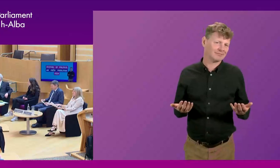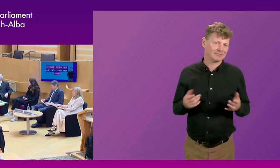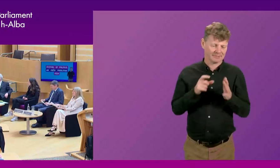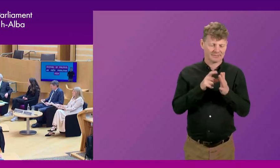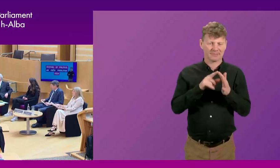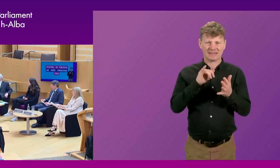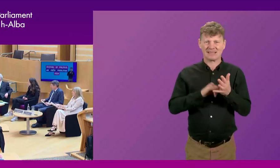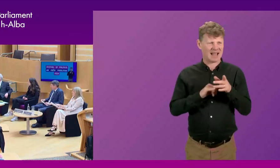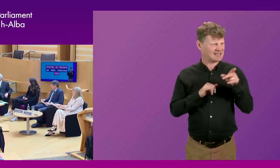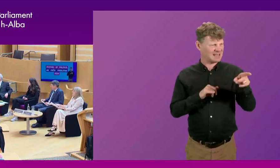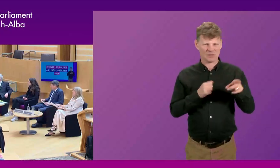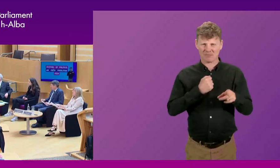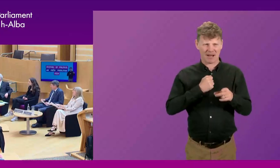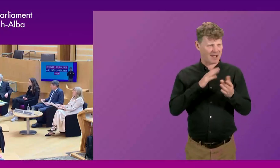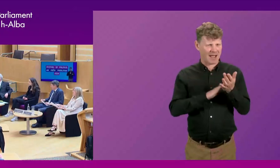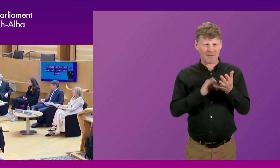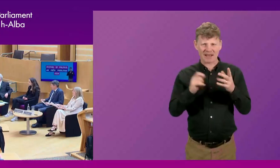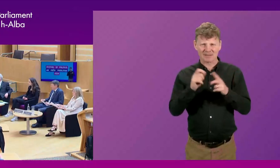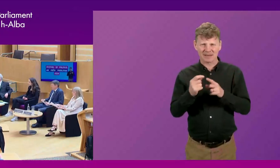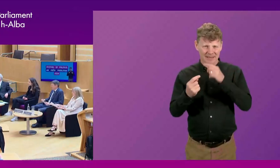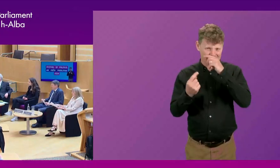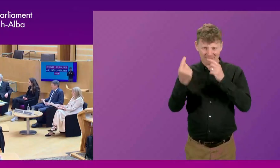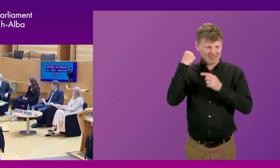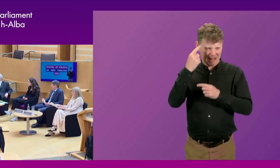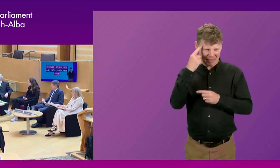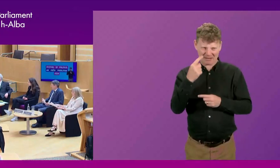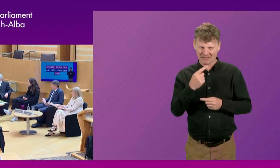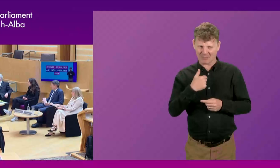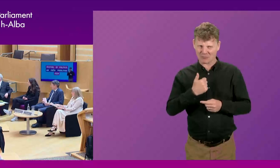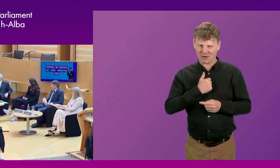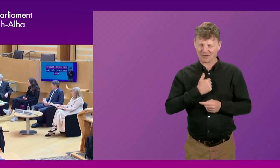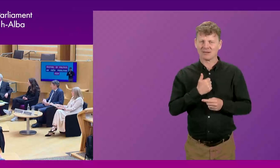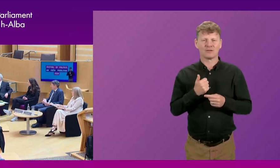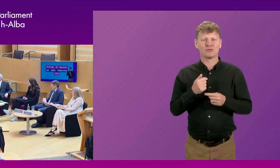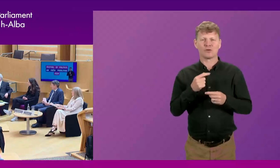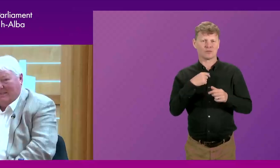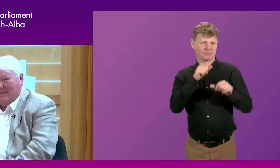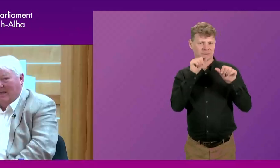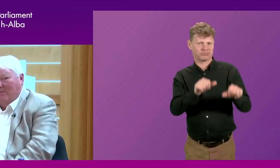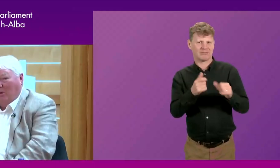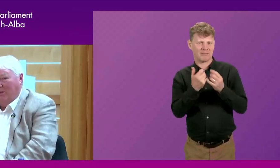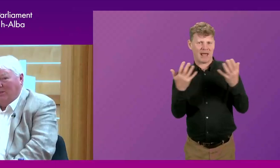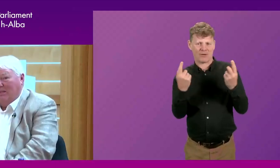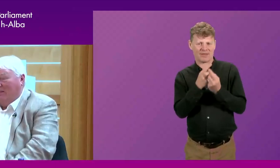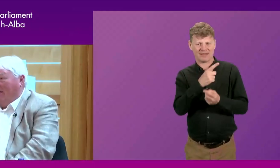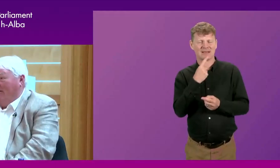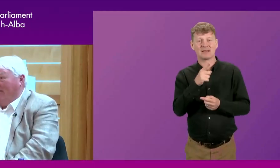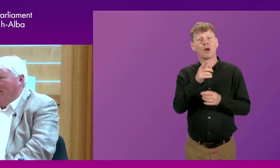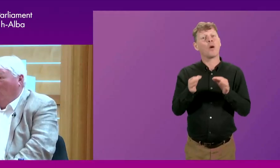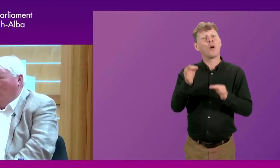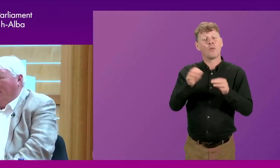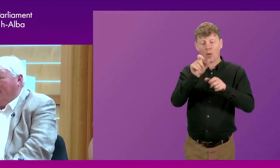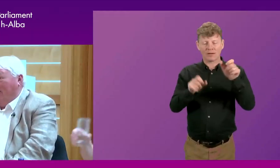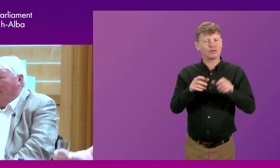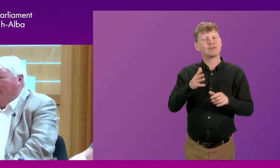was, was once my, my MSP. Yeah, I think, I think that's right. So it's, I endorse many of the things he says. Politicians need to learn to